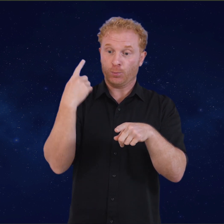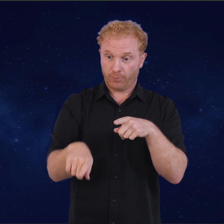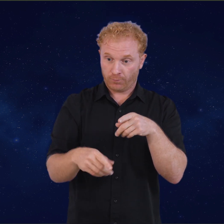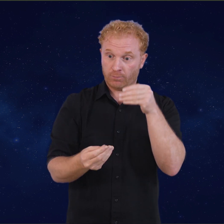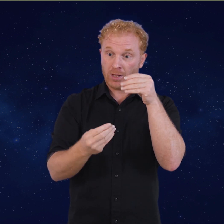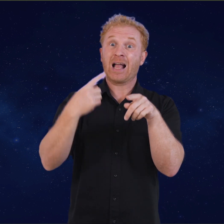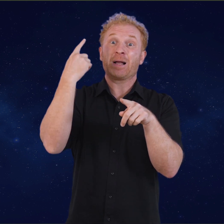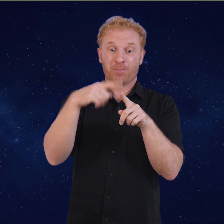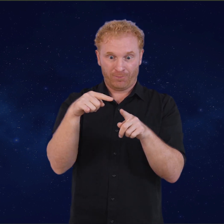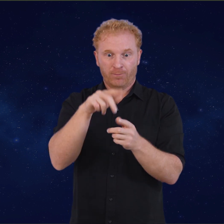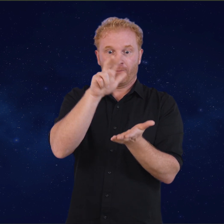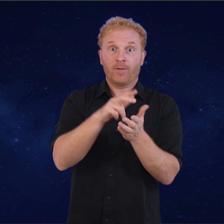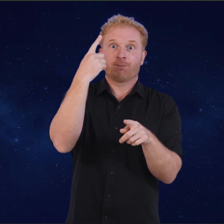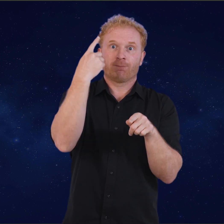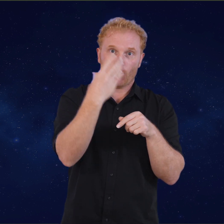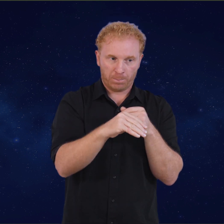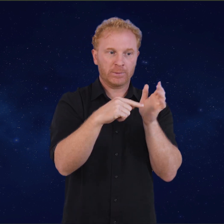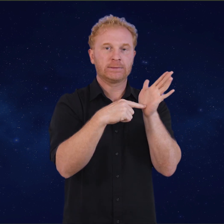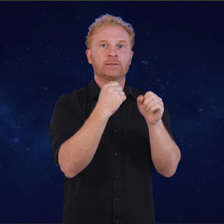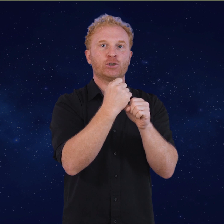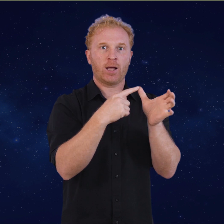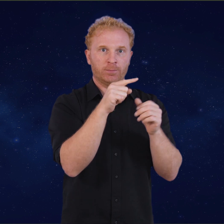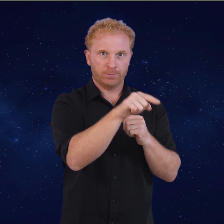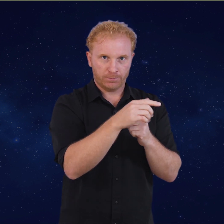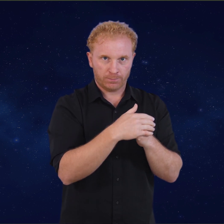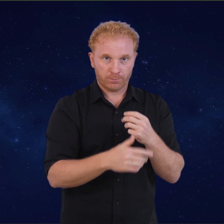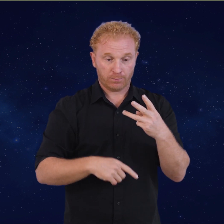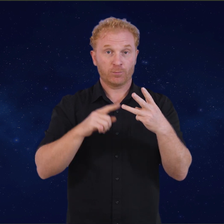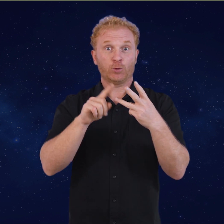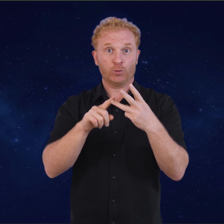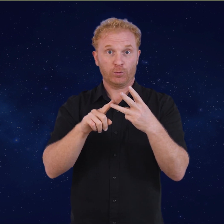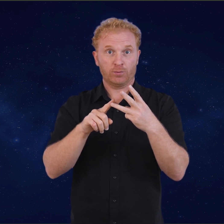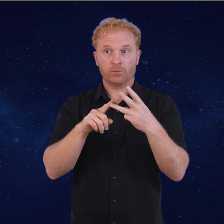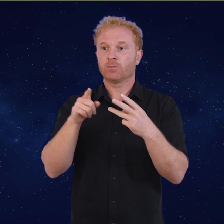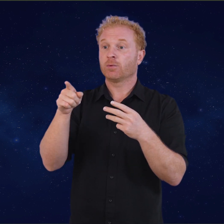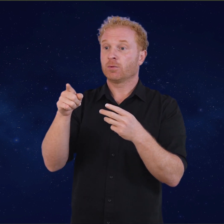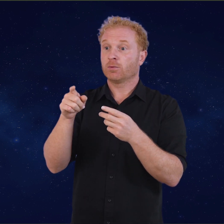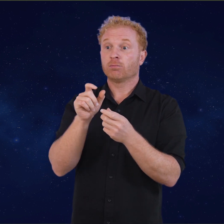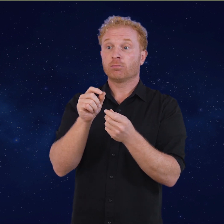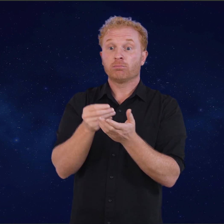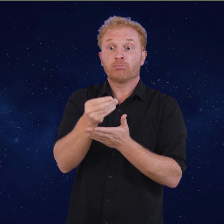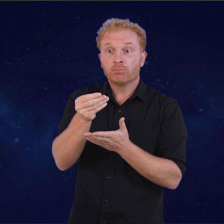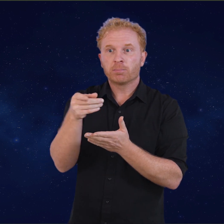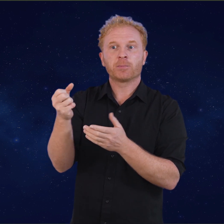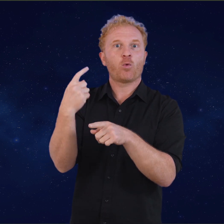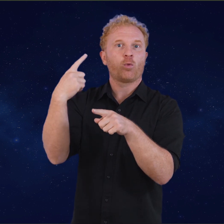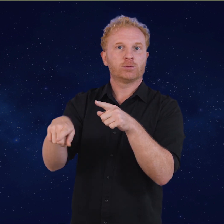that approval needs to be endorsed by the Therapeutic Goods Administration. Three, be an